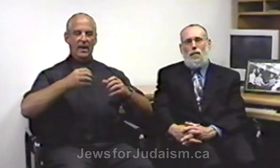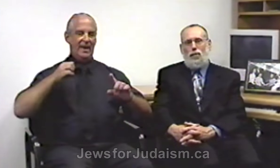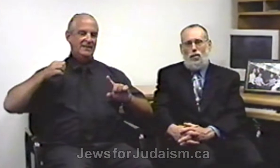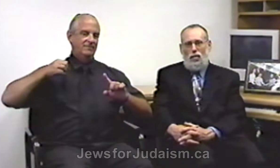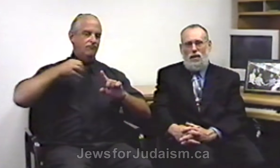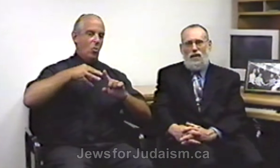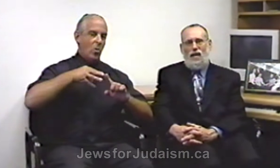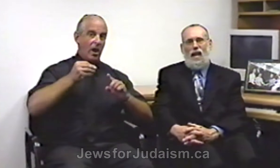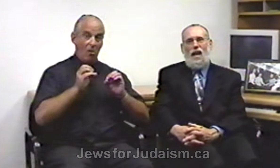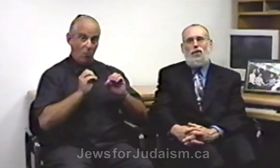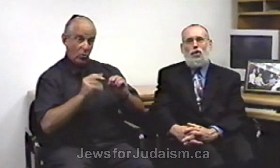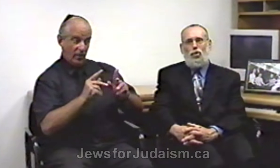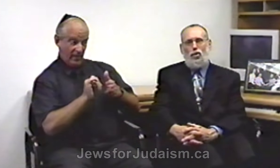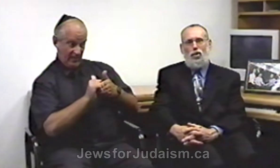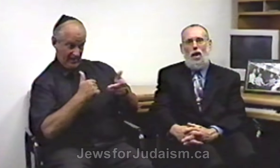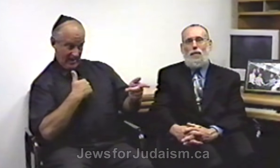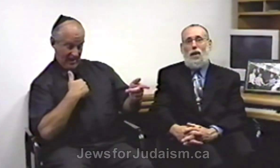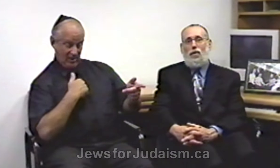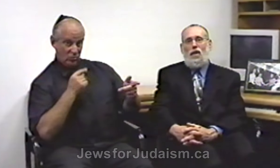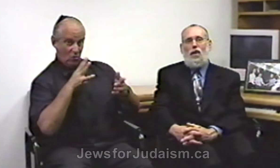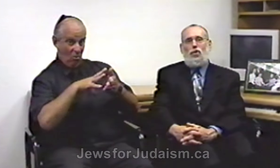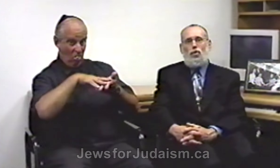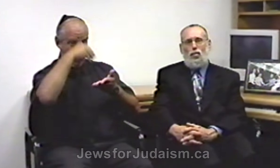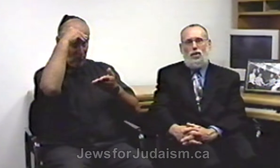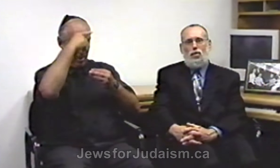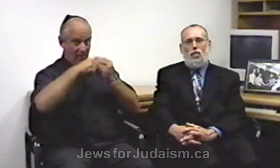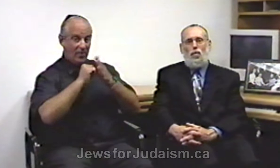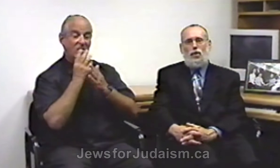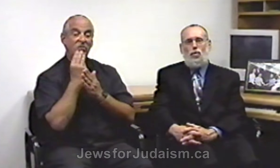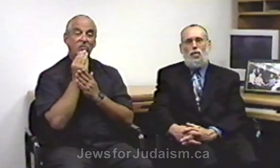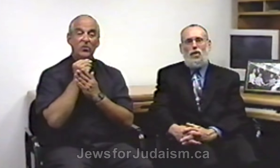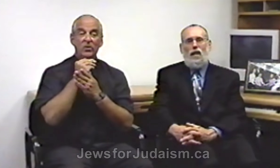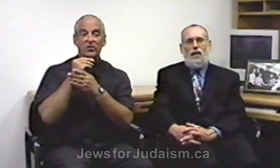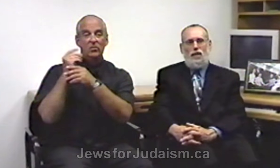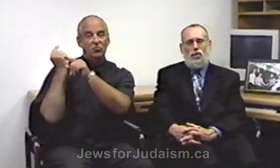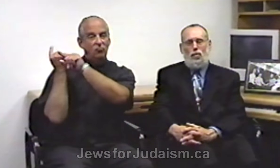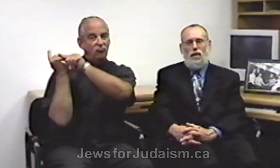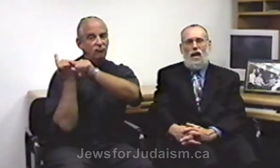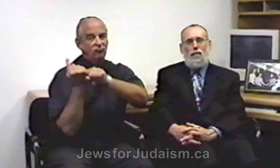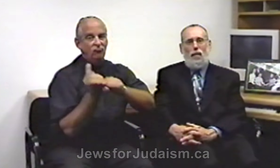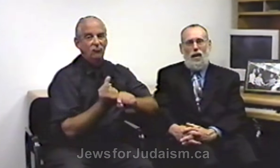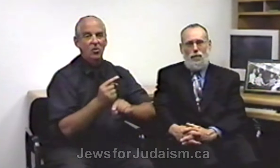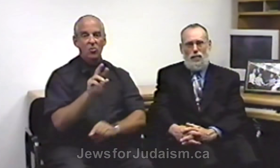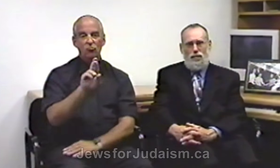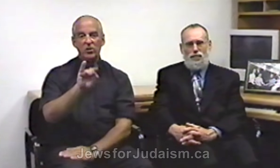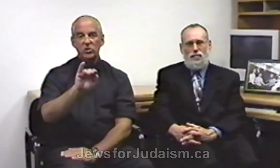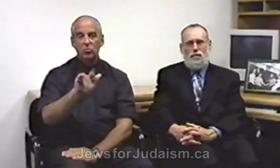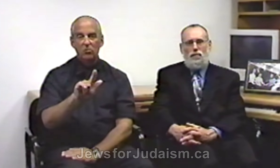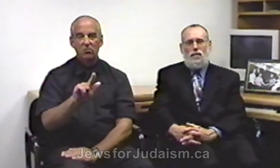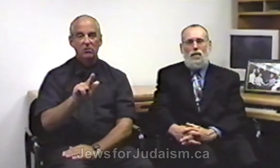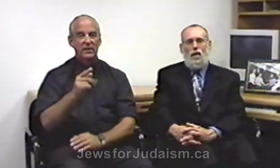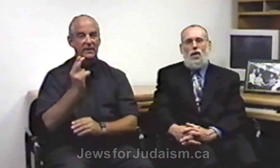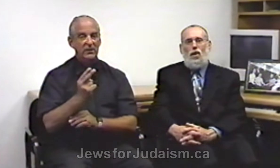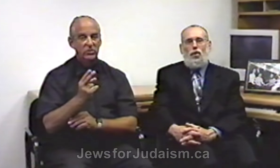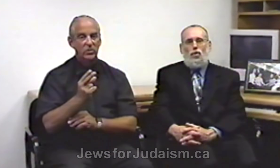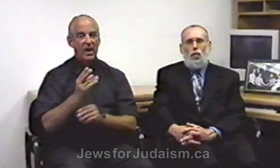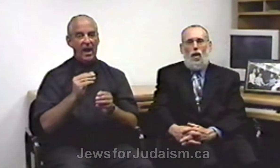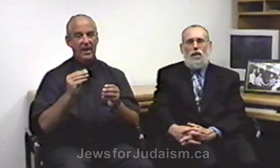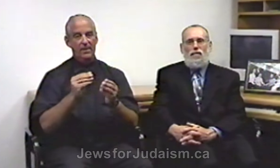opportunity they had to learn about Jewish ritual and history and Bible. So one of